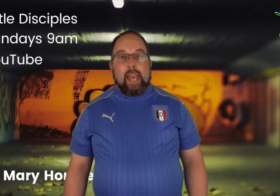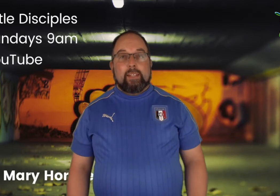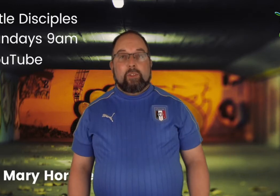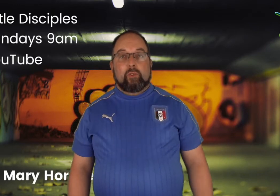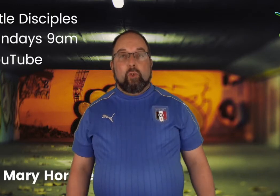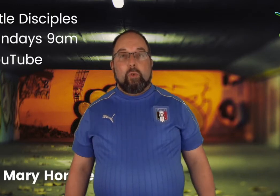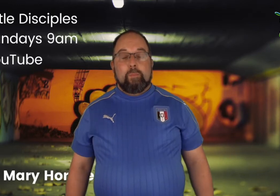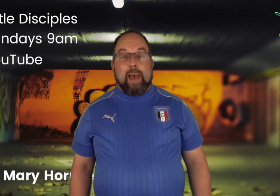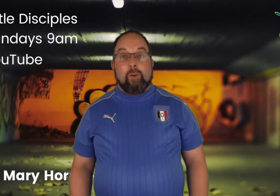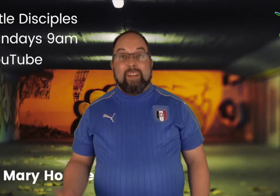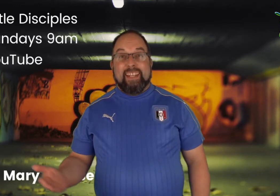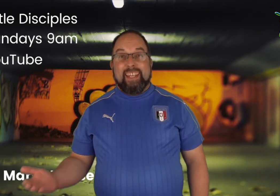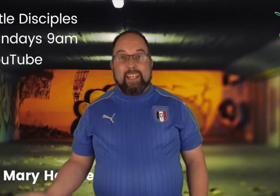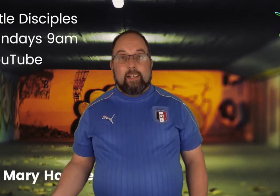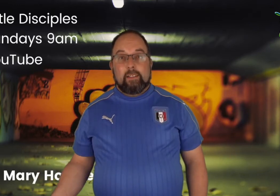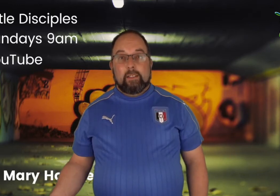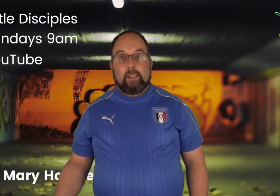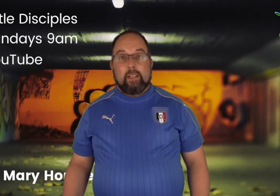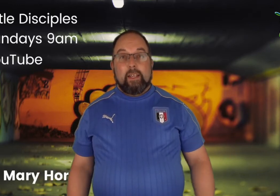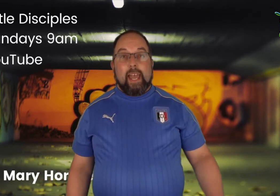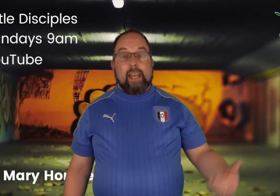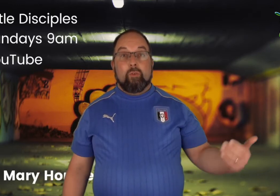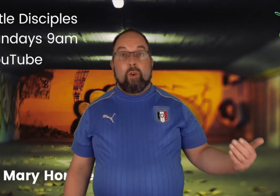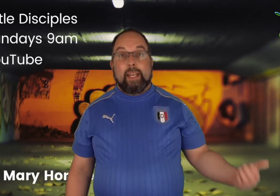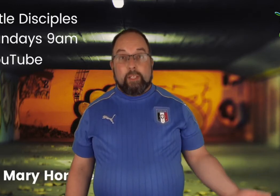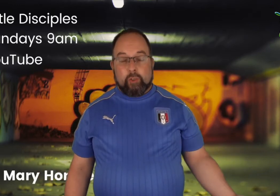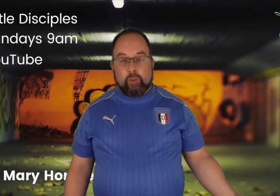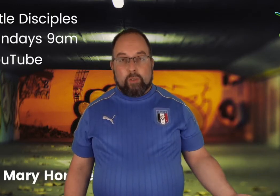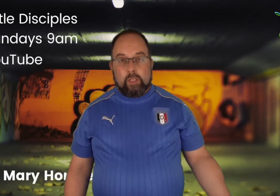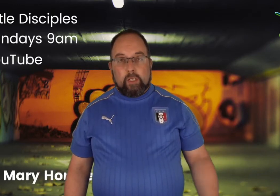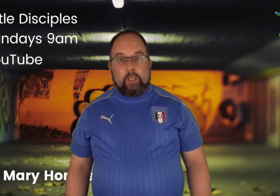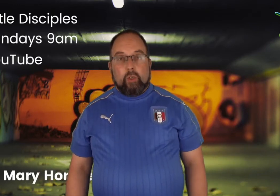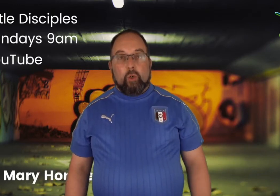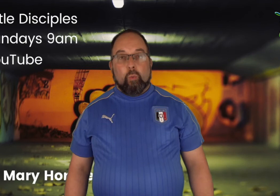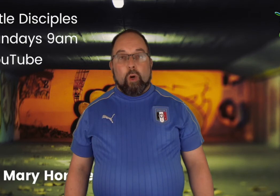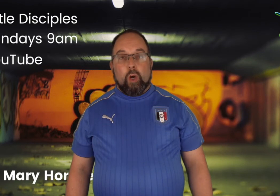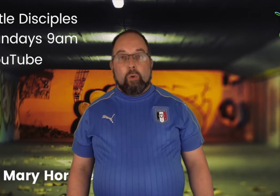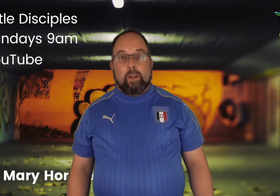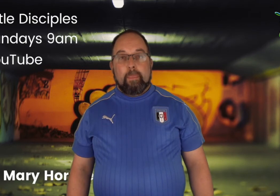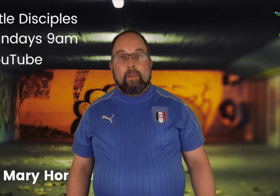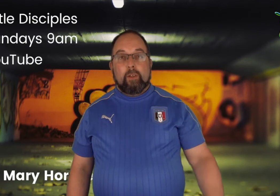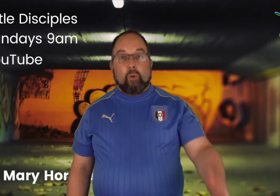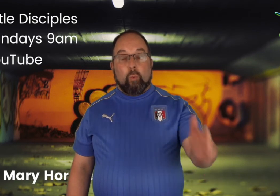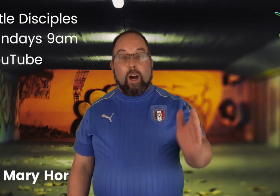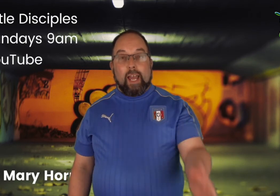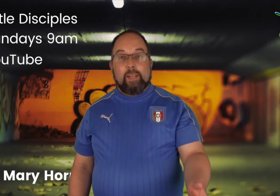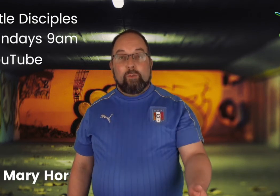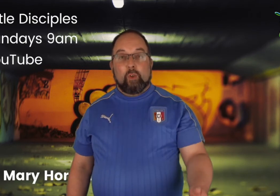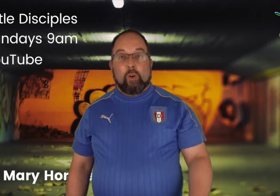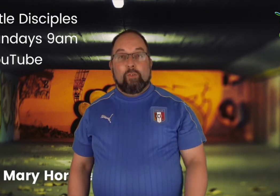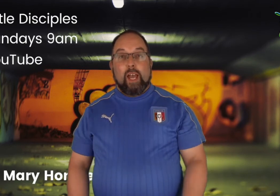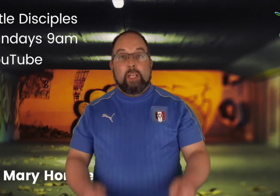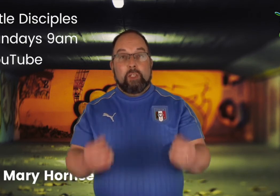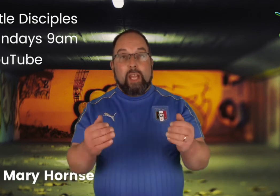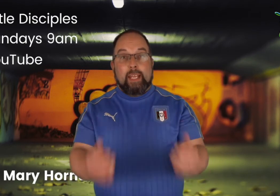it's a story about Leah and Rachel, who were the wives of Jacob,